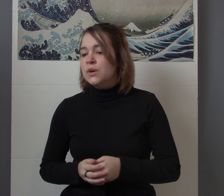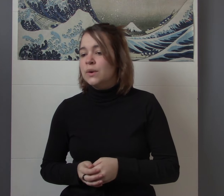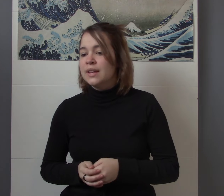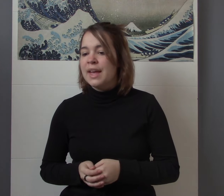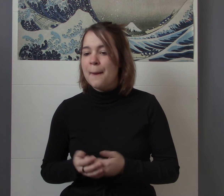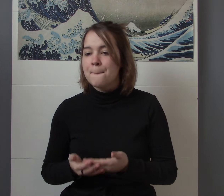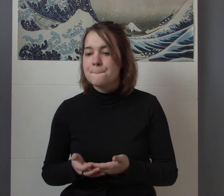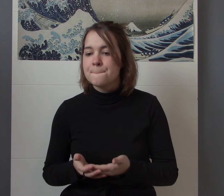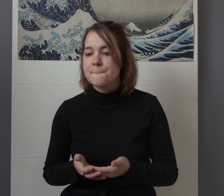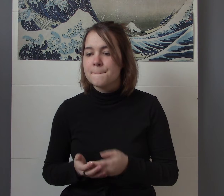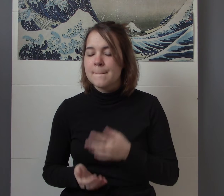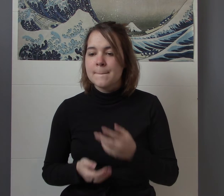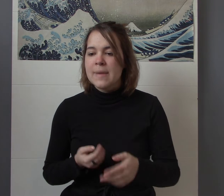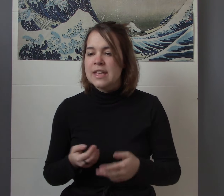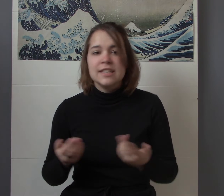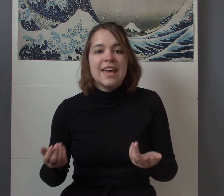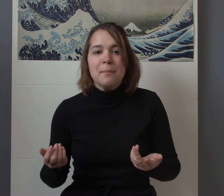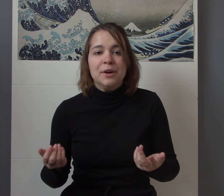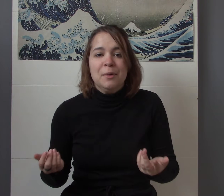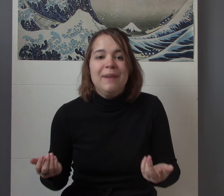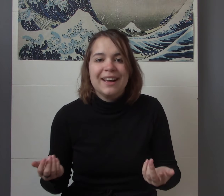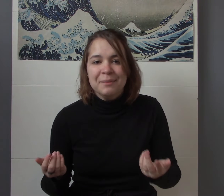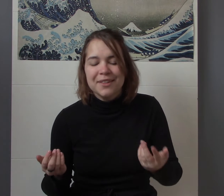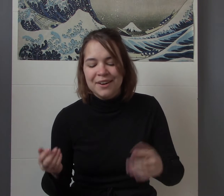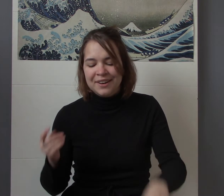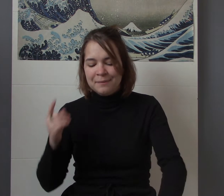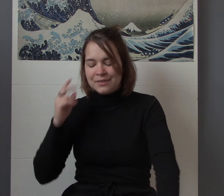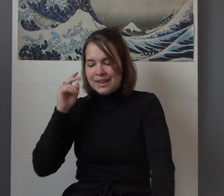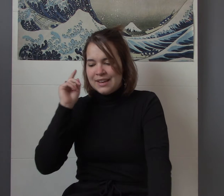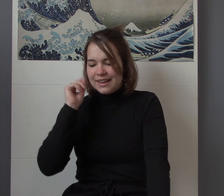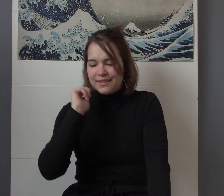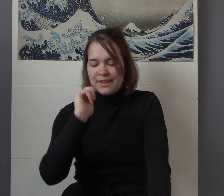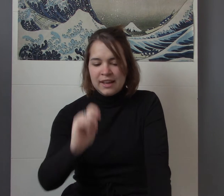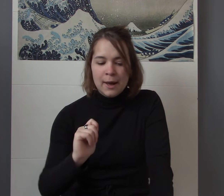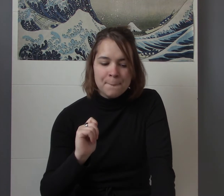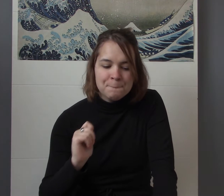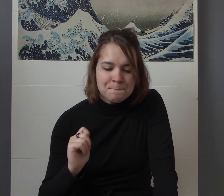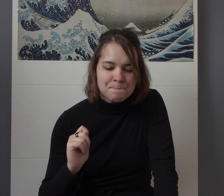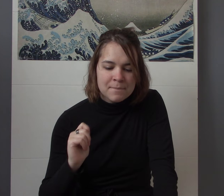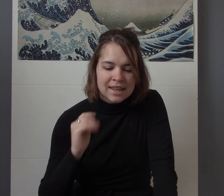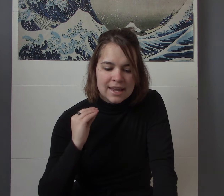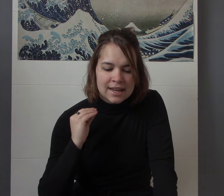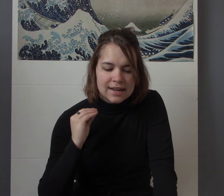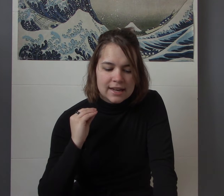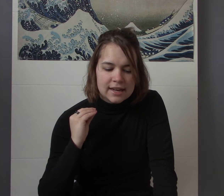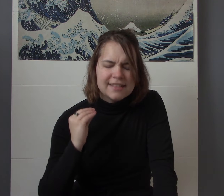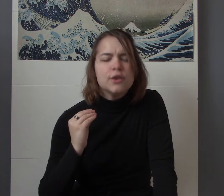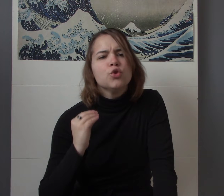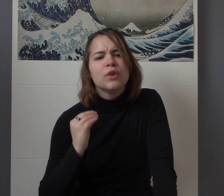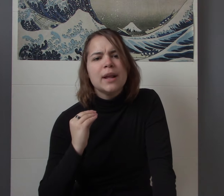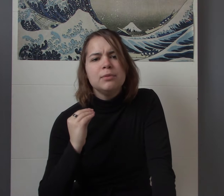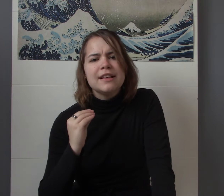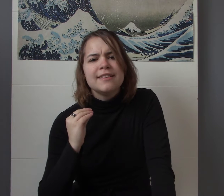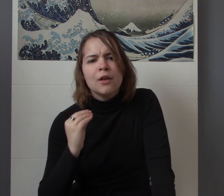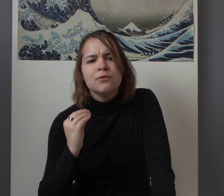you can't bring her back I'm sorry next thing um it's incredibly selfish